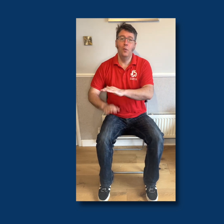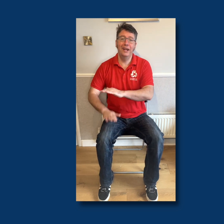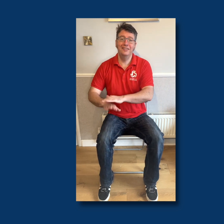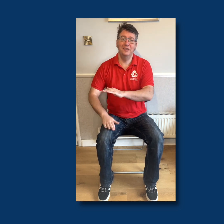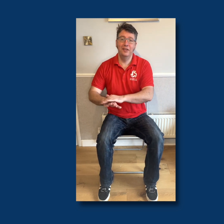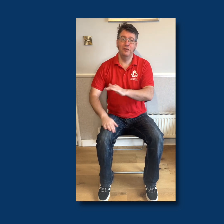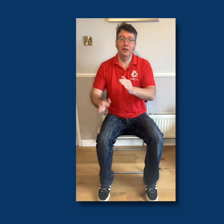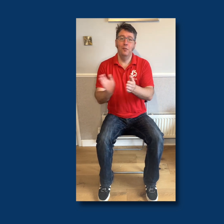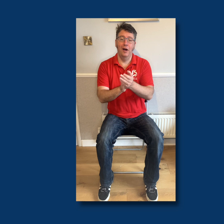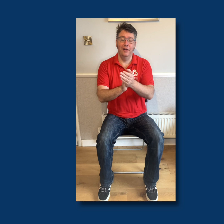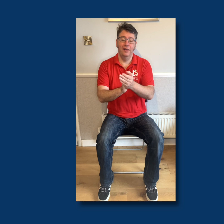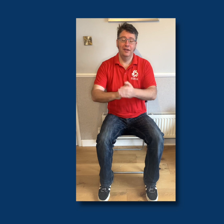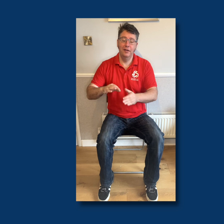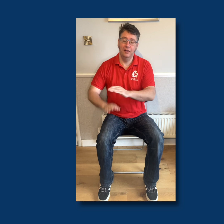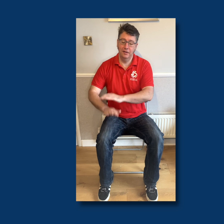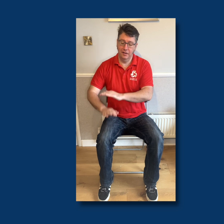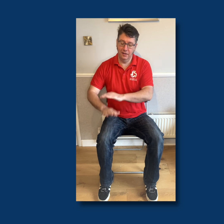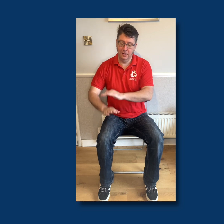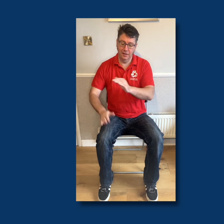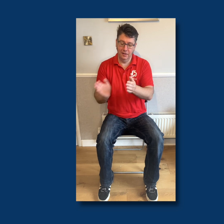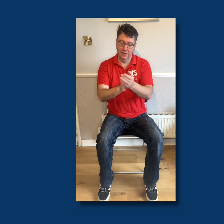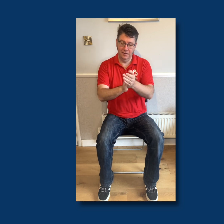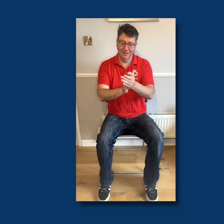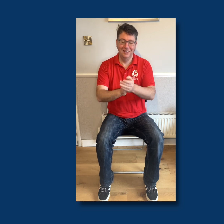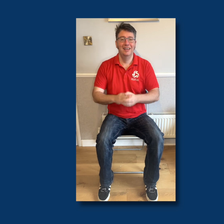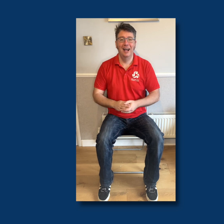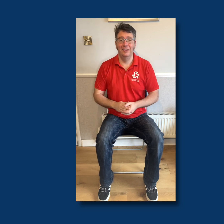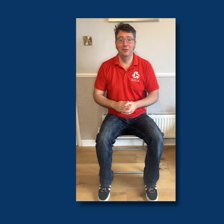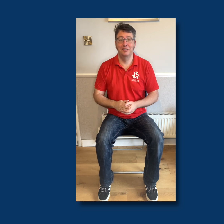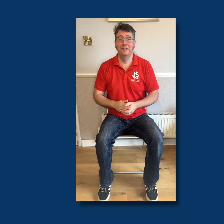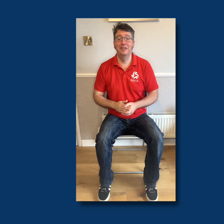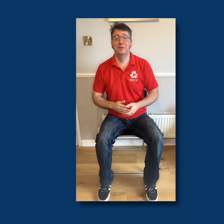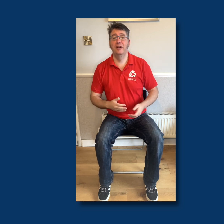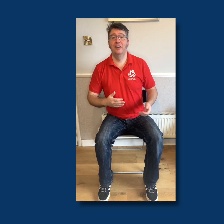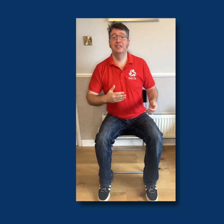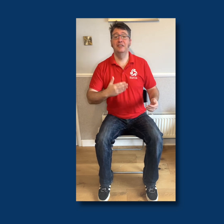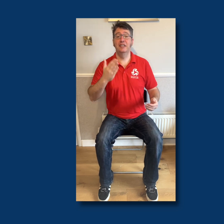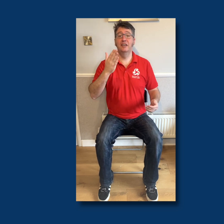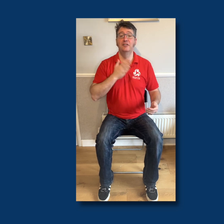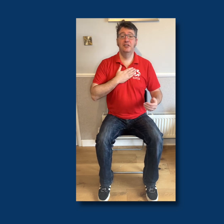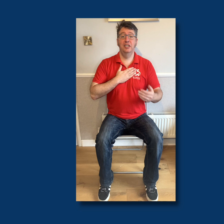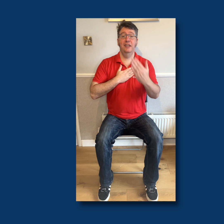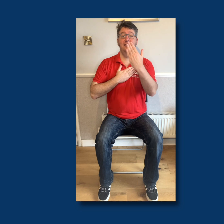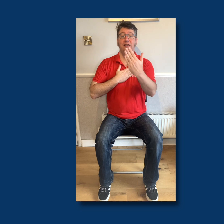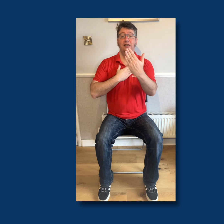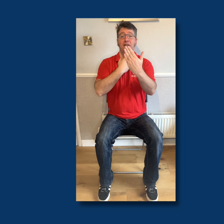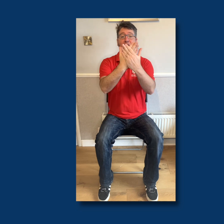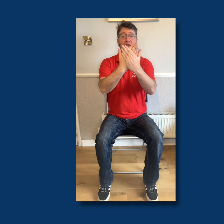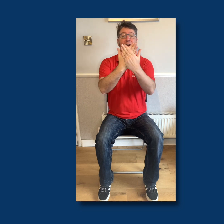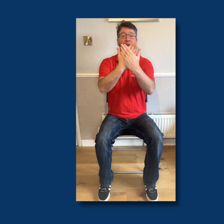One and two and three and then we'll just finish with a nice easy chest